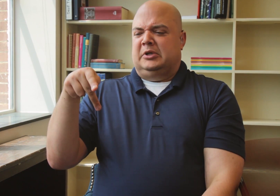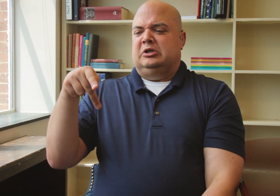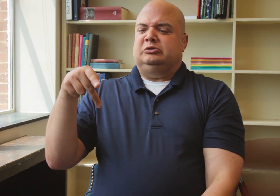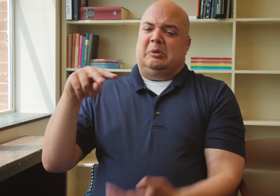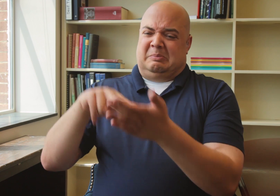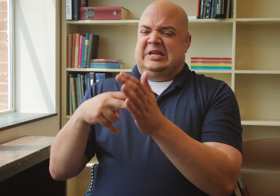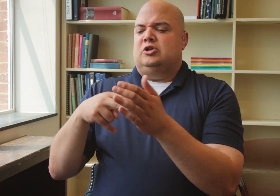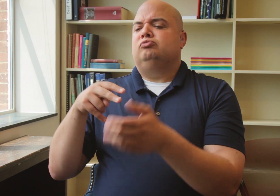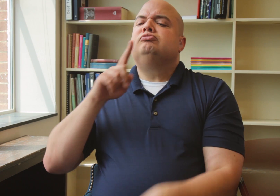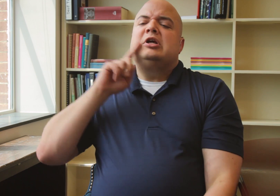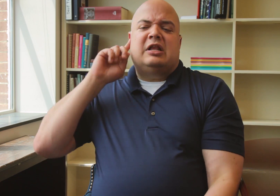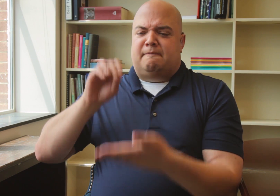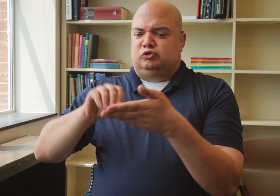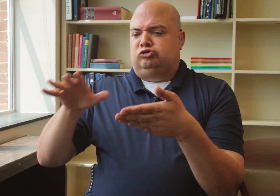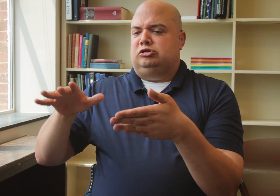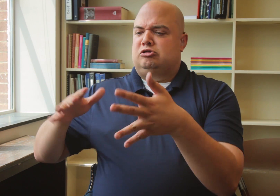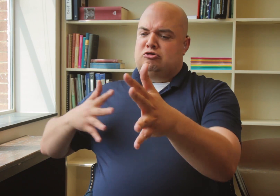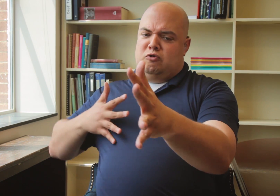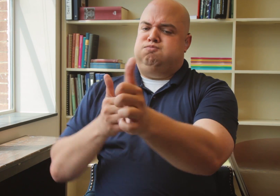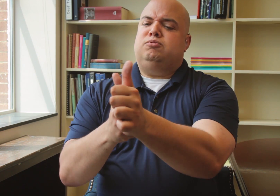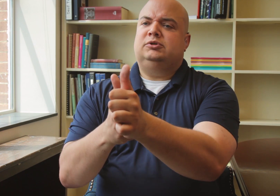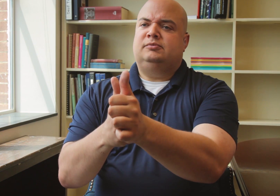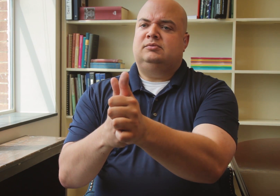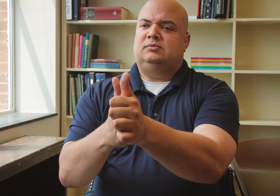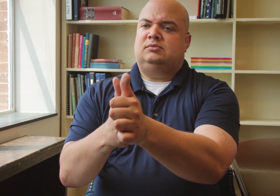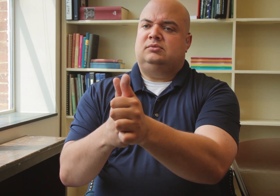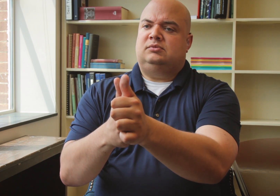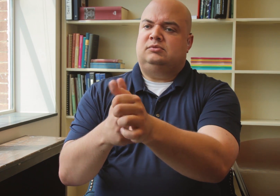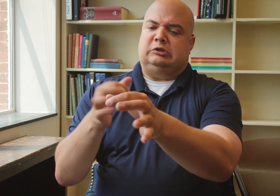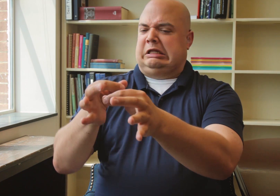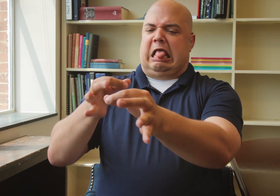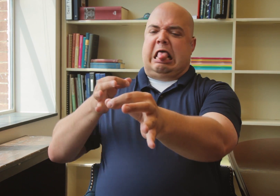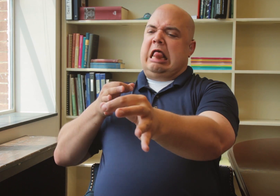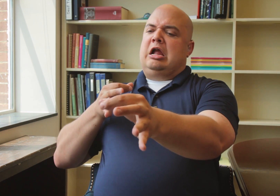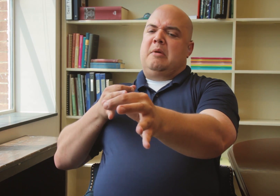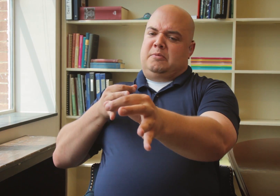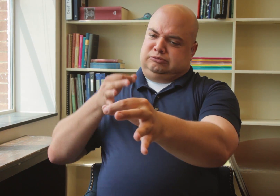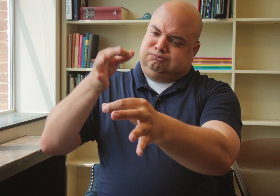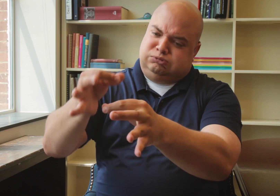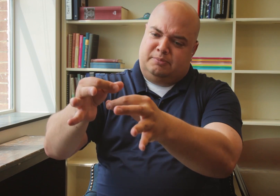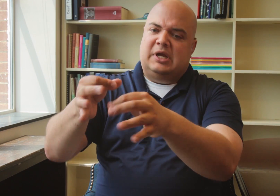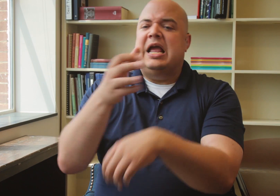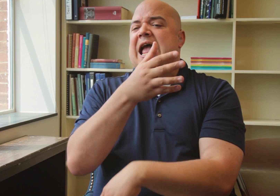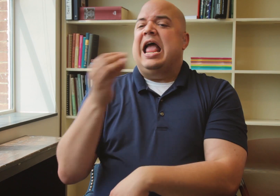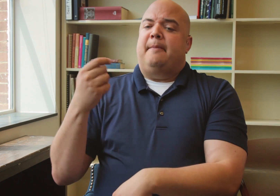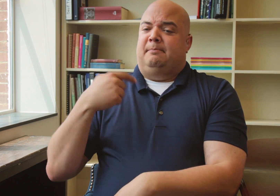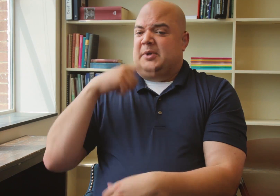to meet in the middle, in the gap. There's usually a large delay for deaf students, and